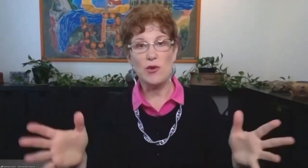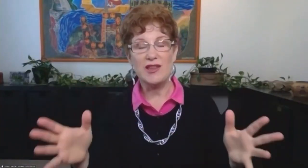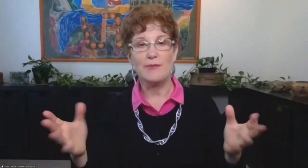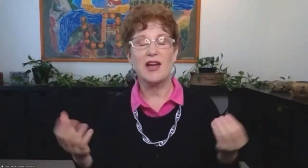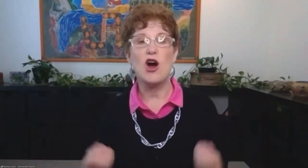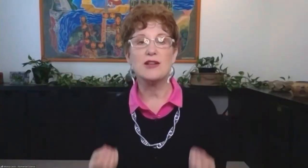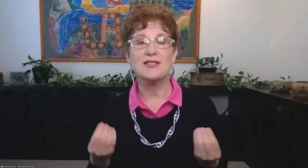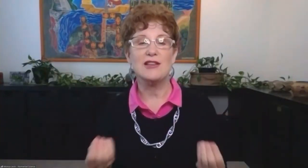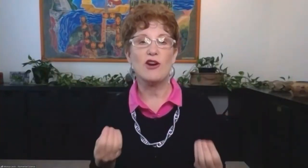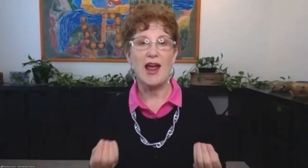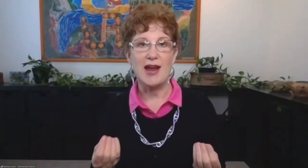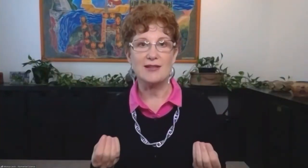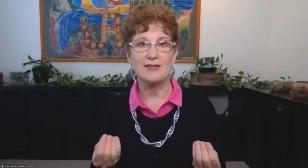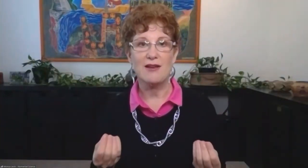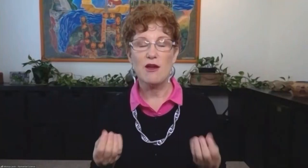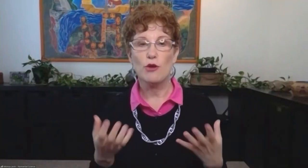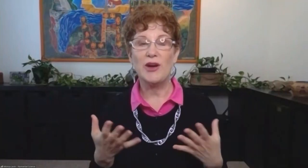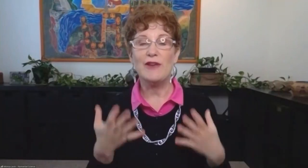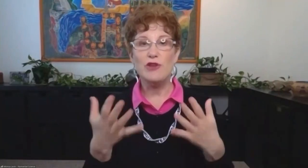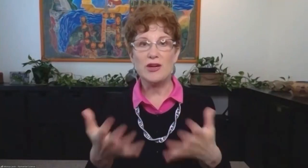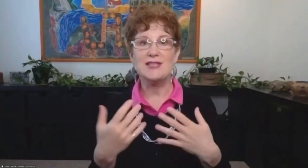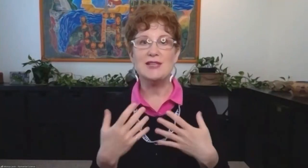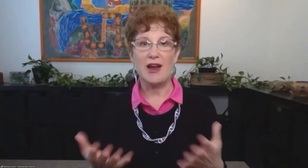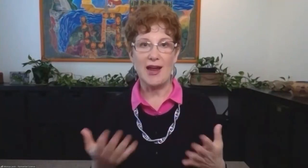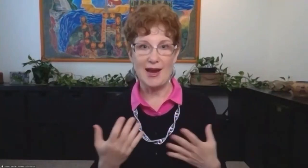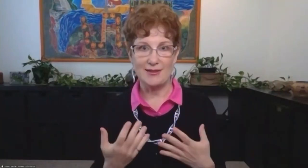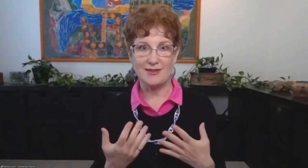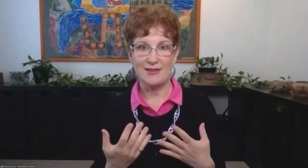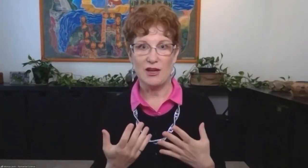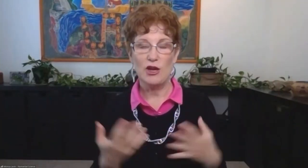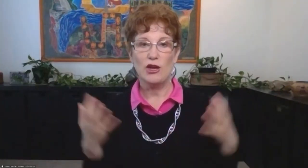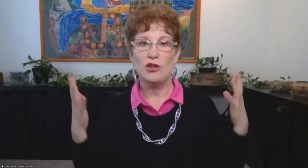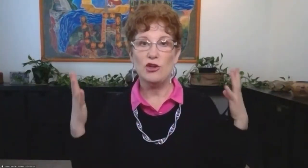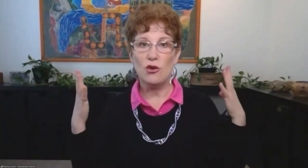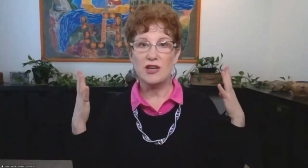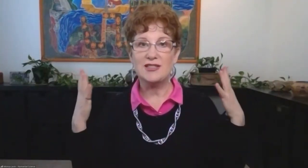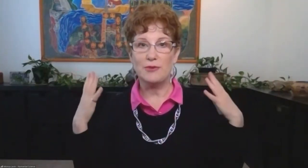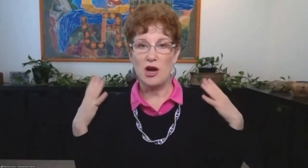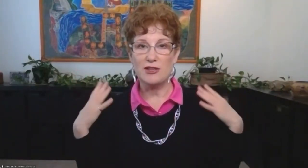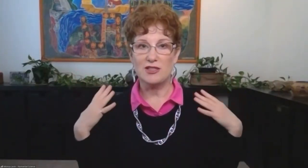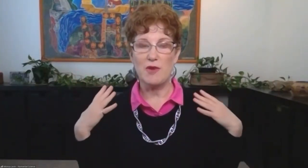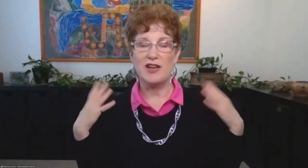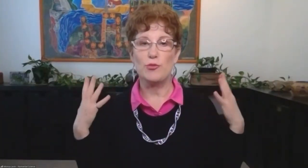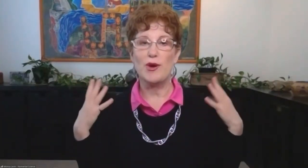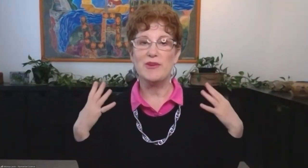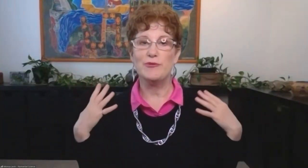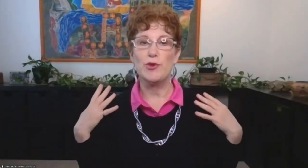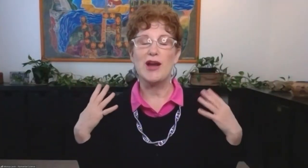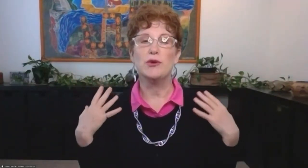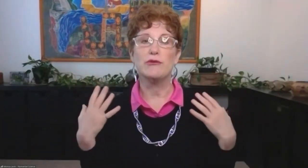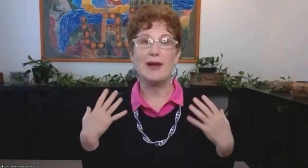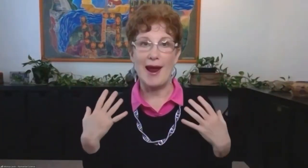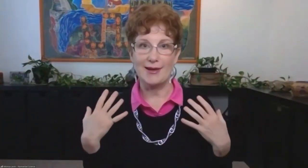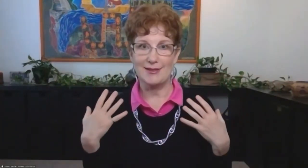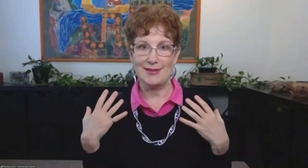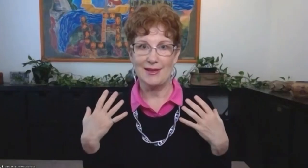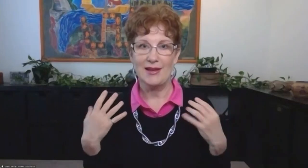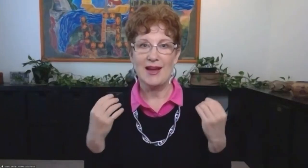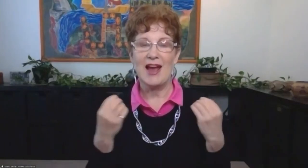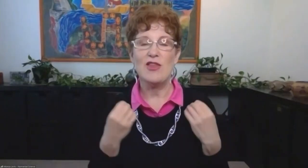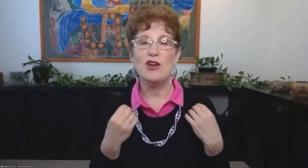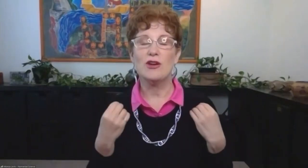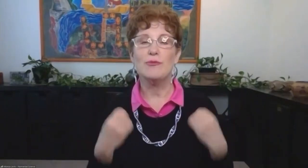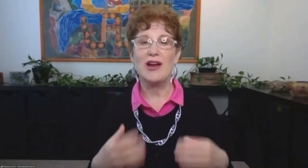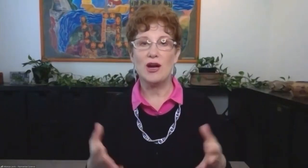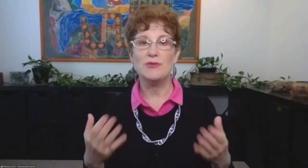person that's viewing them cannot see their hands. But if you can see my hands, your subconscious mind, your primitive brain will relax.